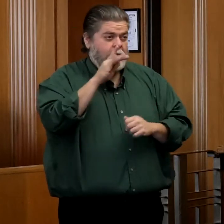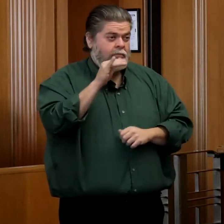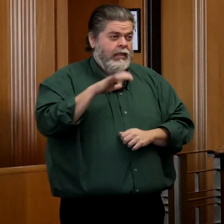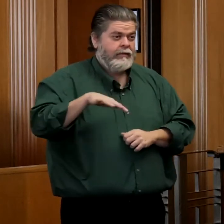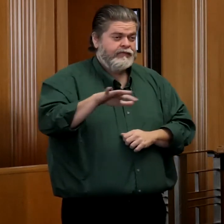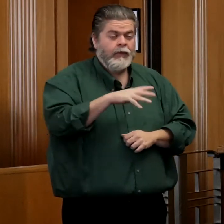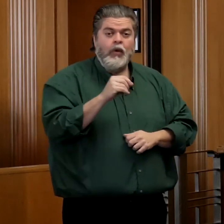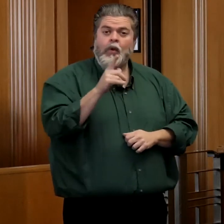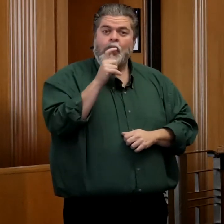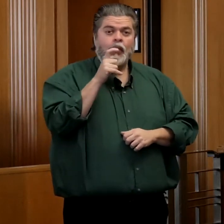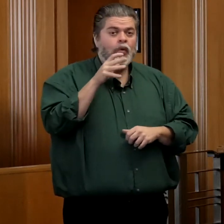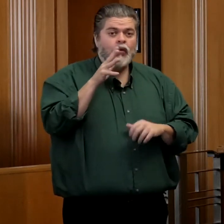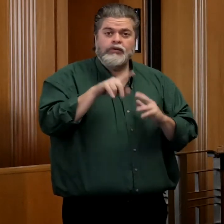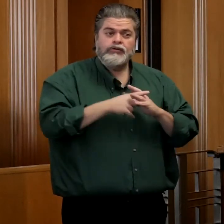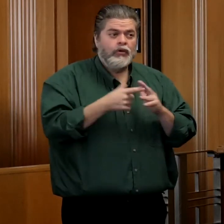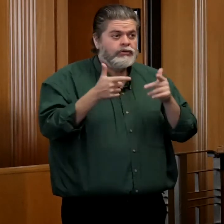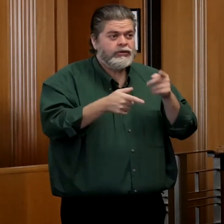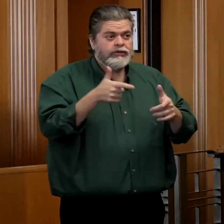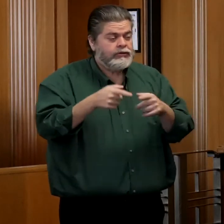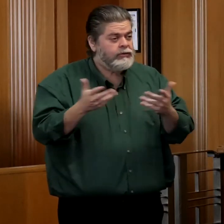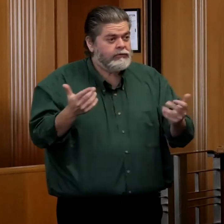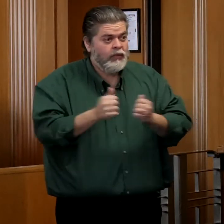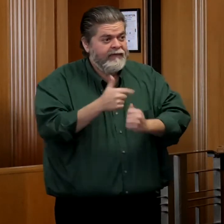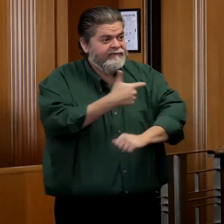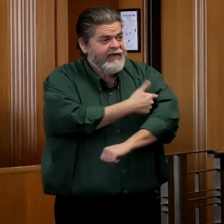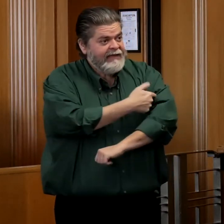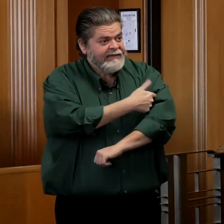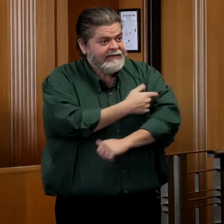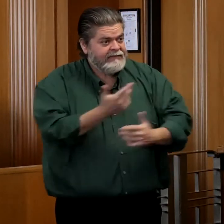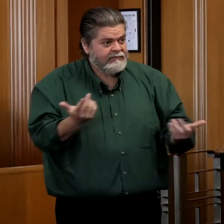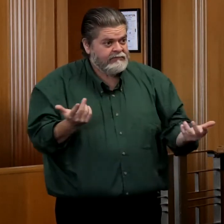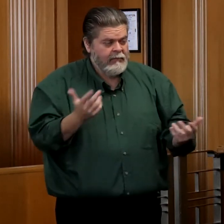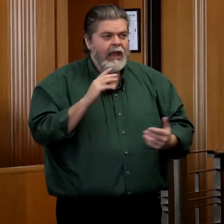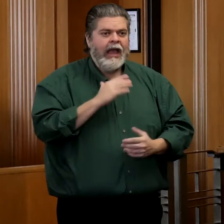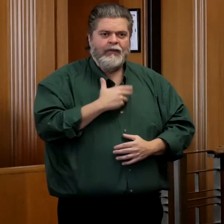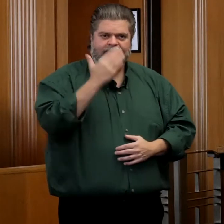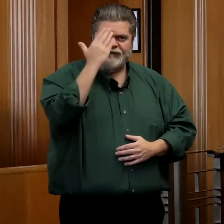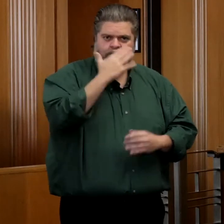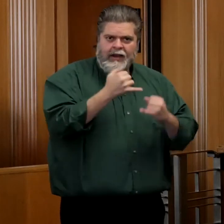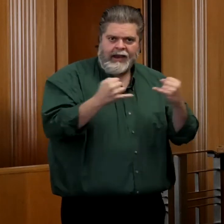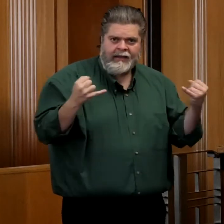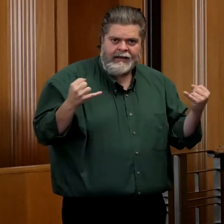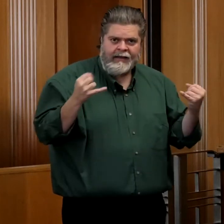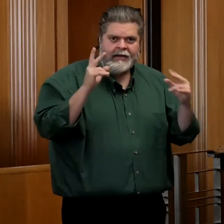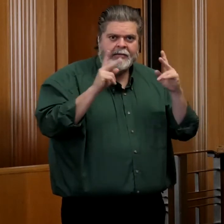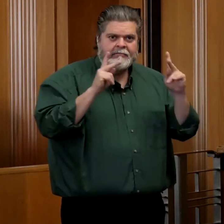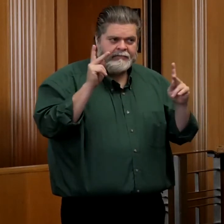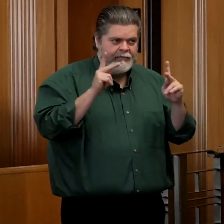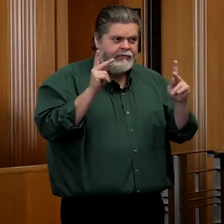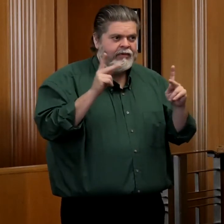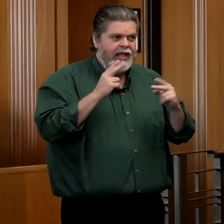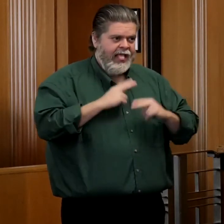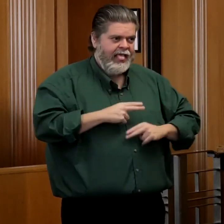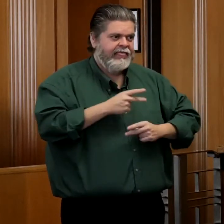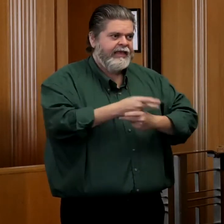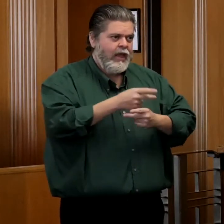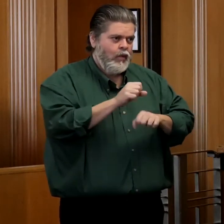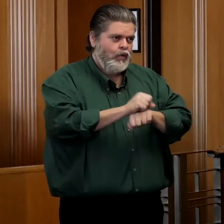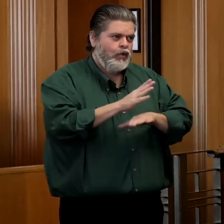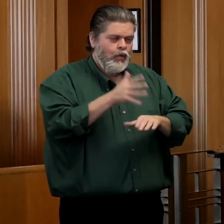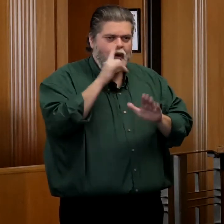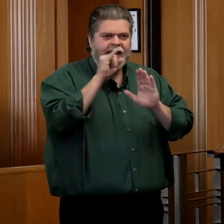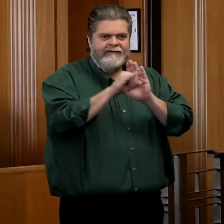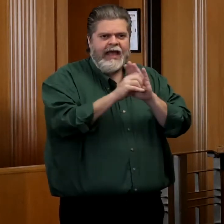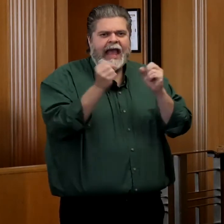initial allocation of vaccines? Well, it's really our very, very frontline healthcare workers right now. They're going to identify